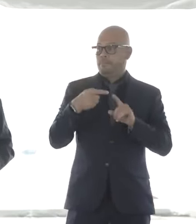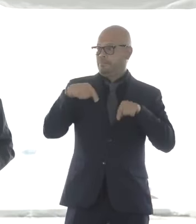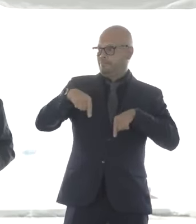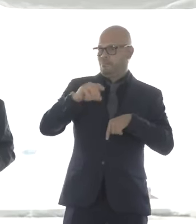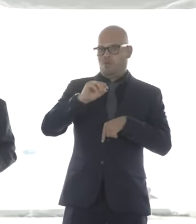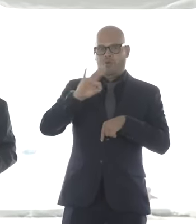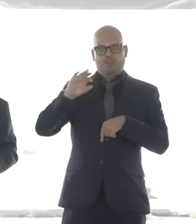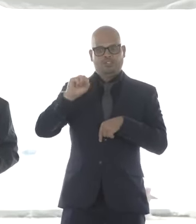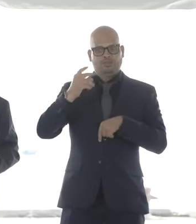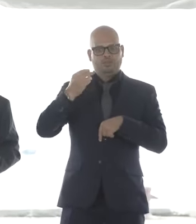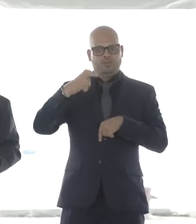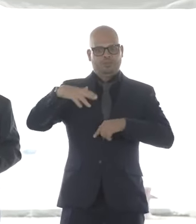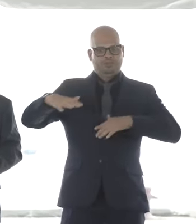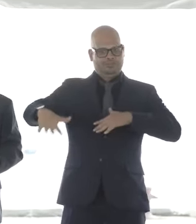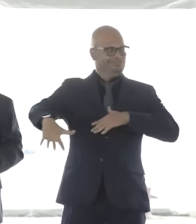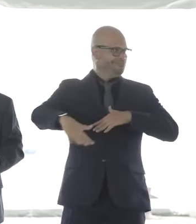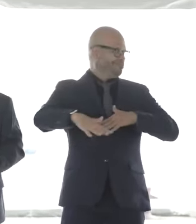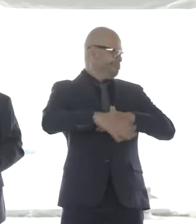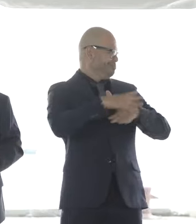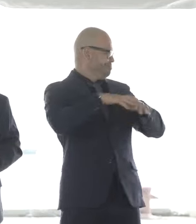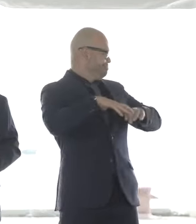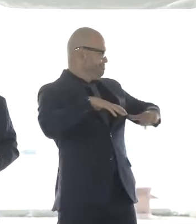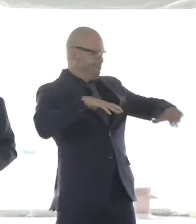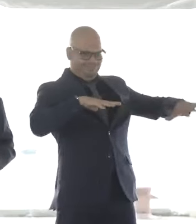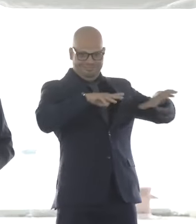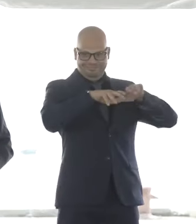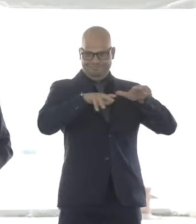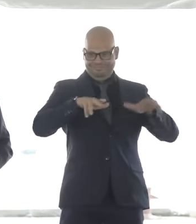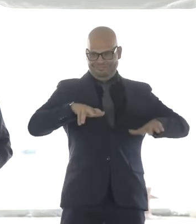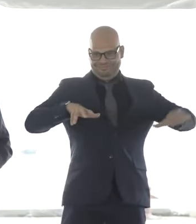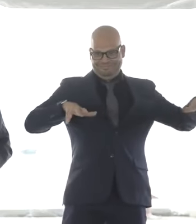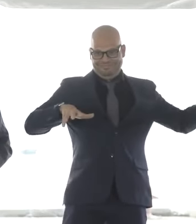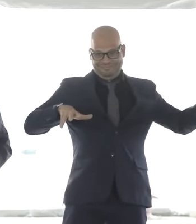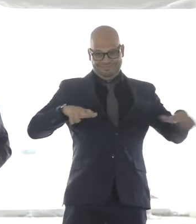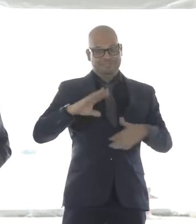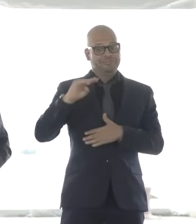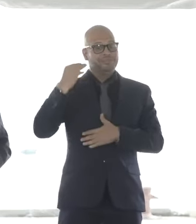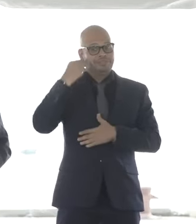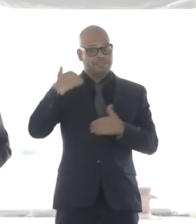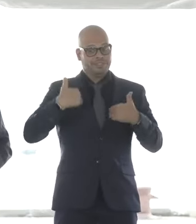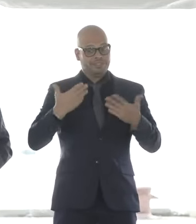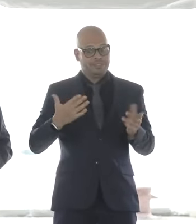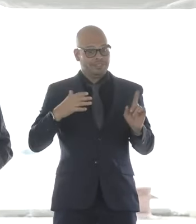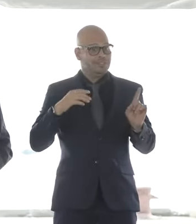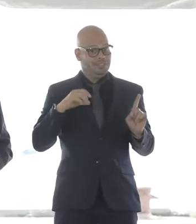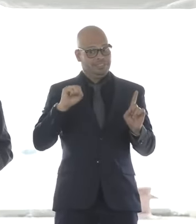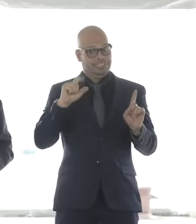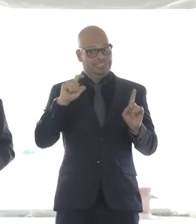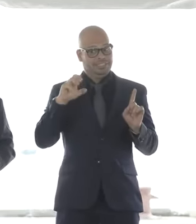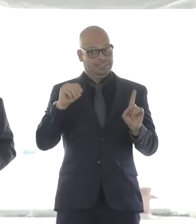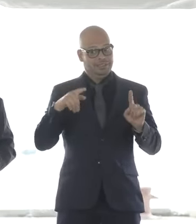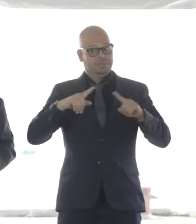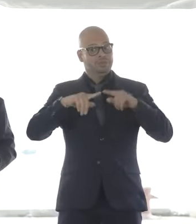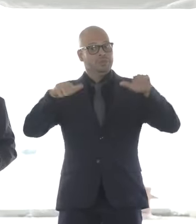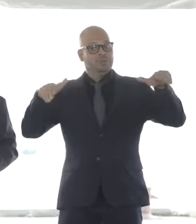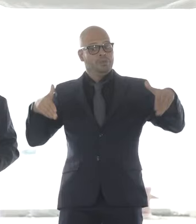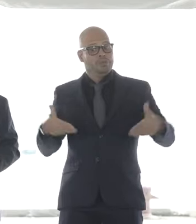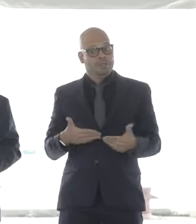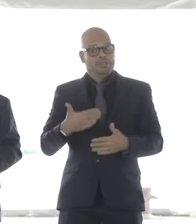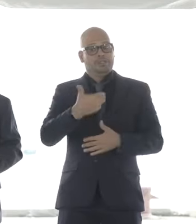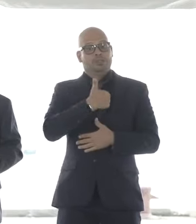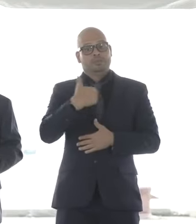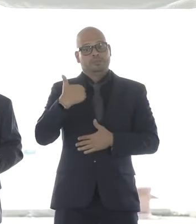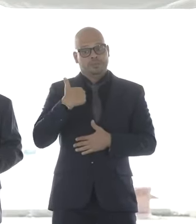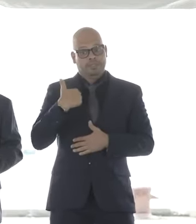Salem. I want to recognize and thank the other elected officials, state and local officials who are with us today, members of our legislature, our own